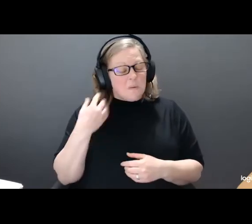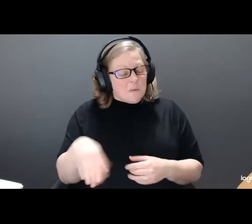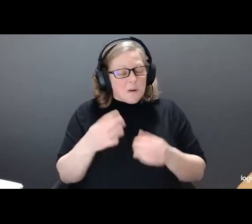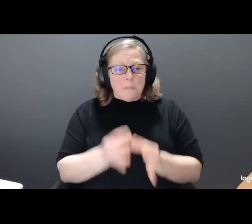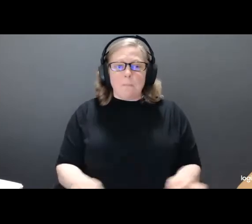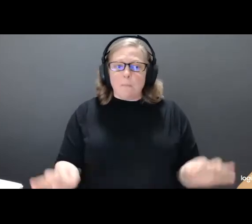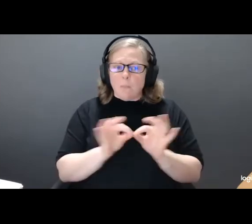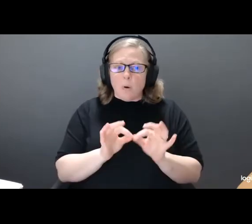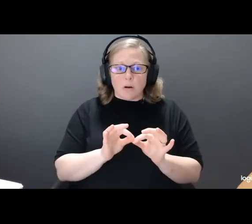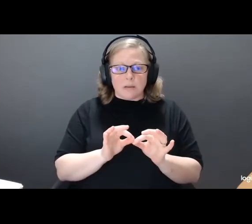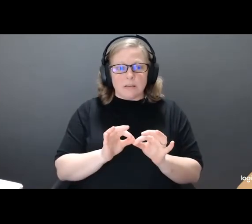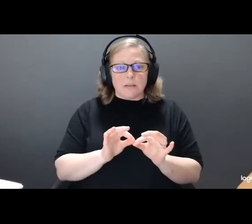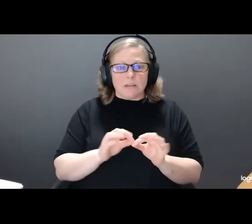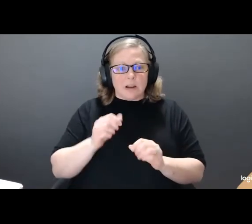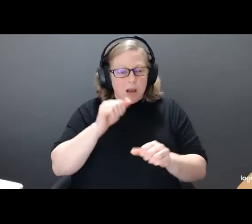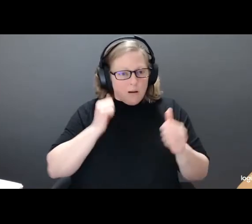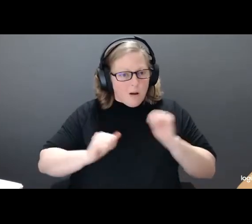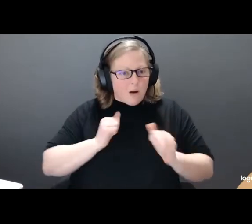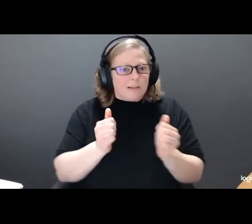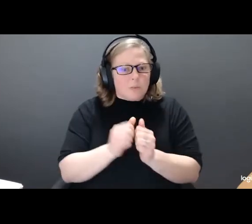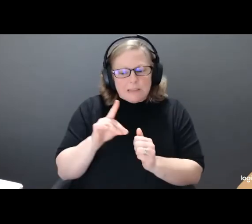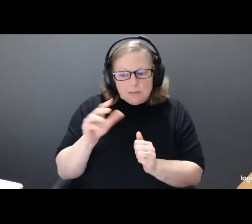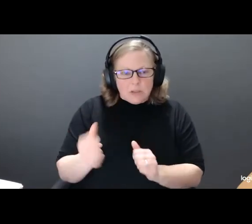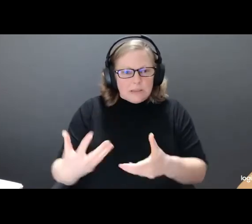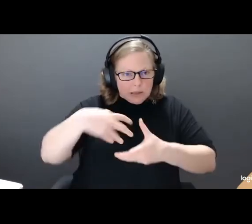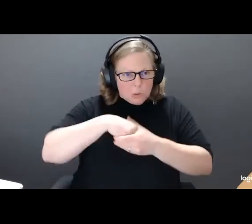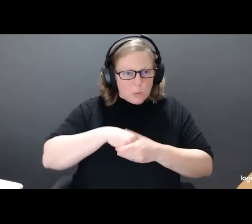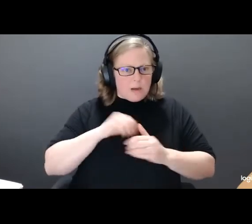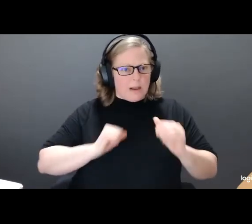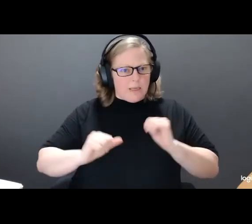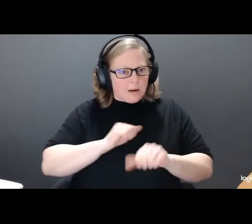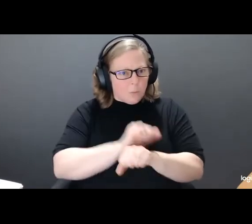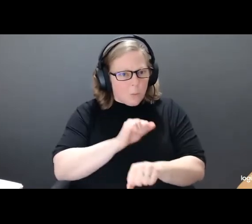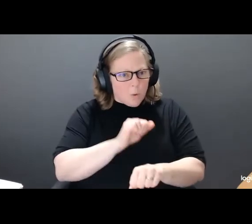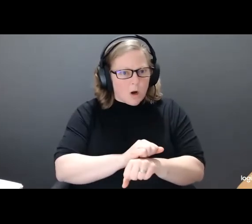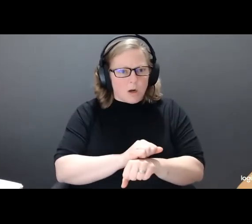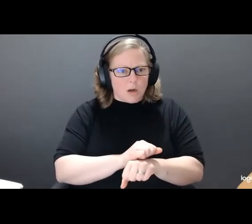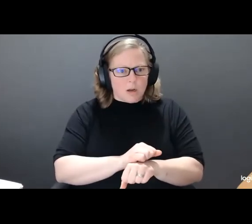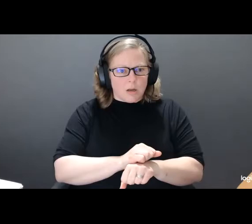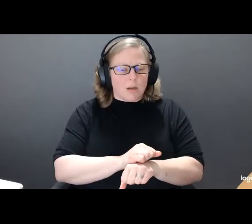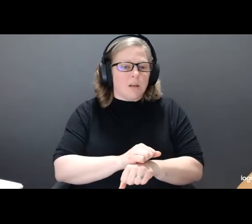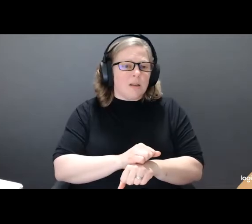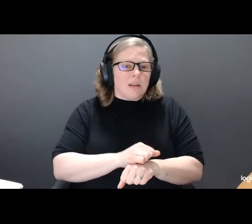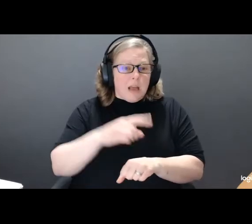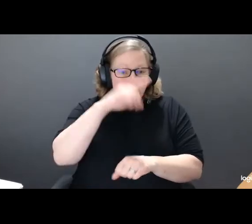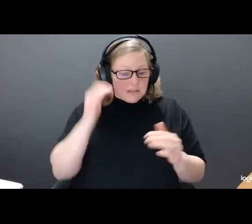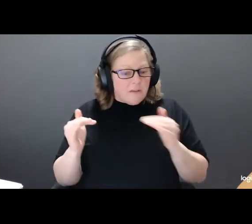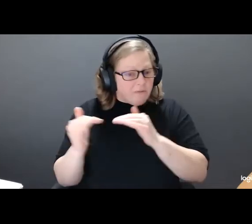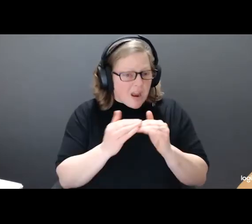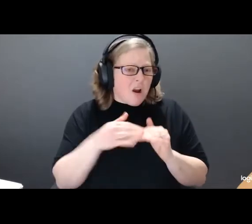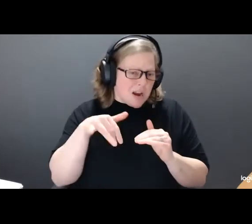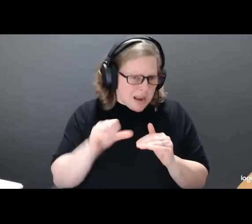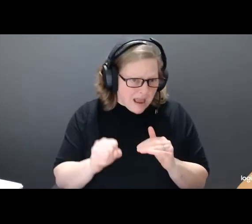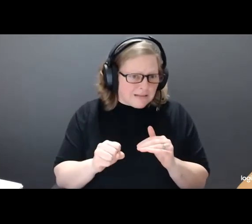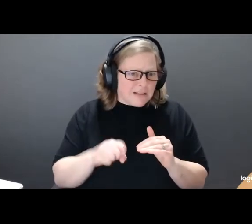to be included in our theatre practice, not only because it's fair and everybody should be accepted in all professions,